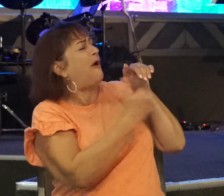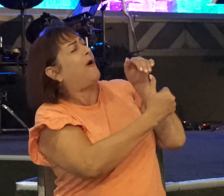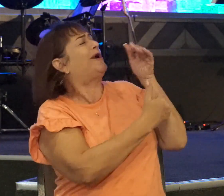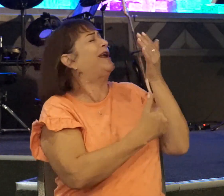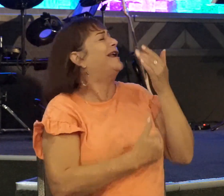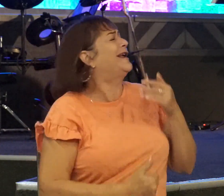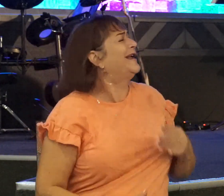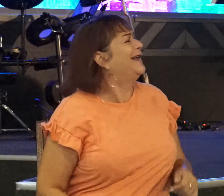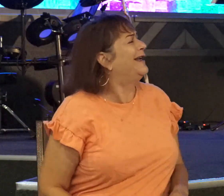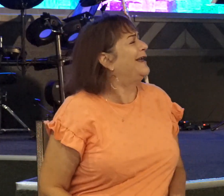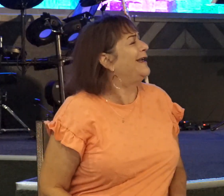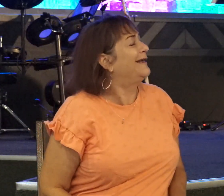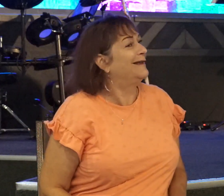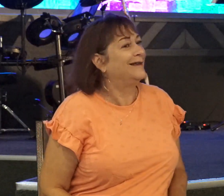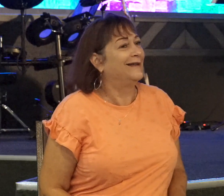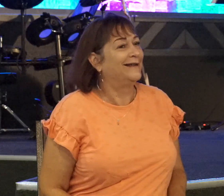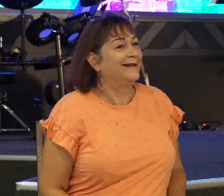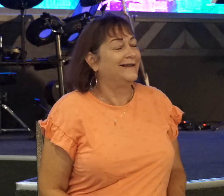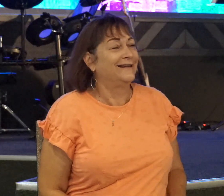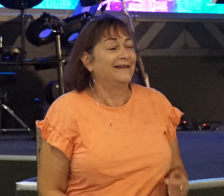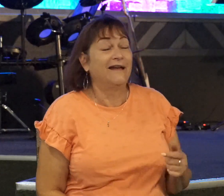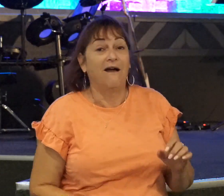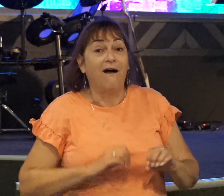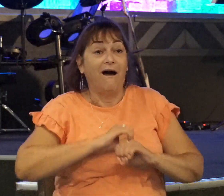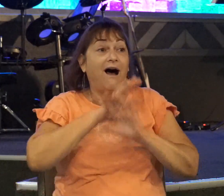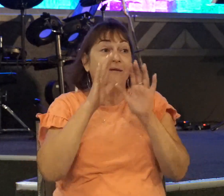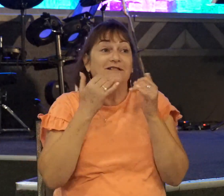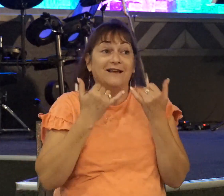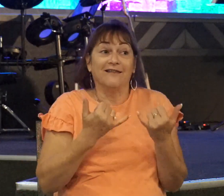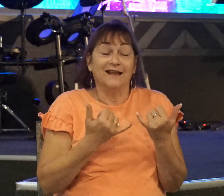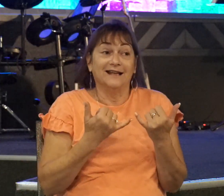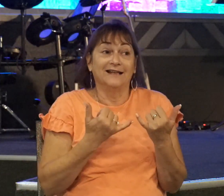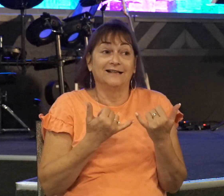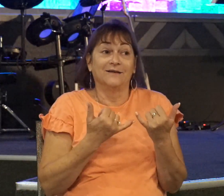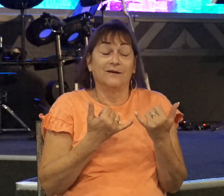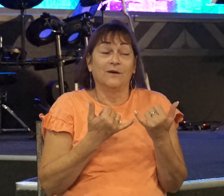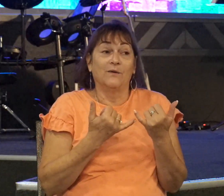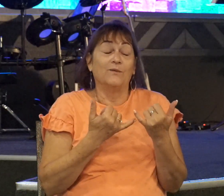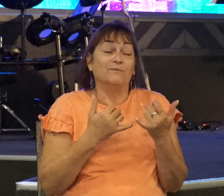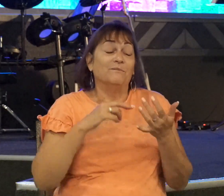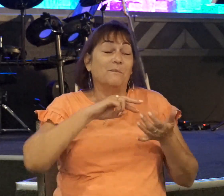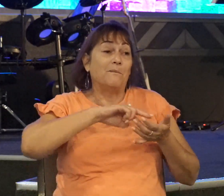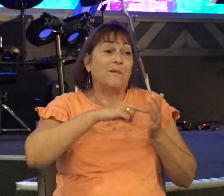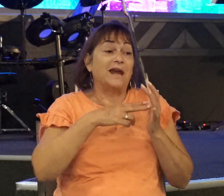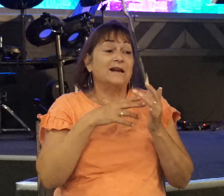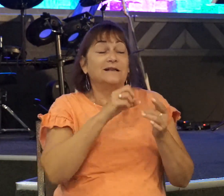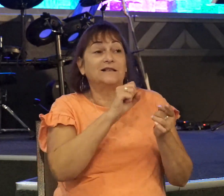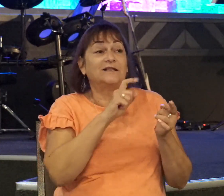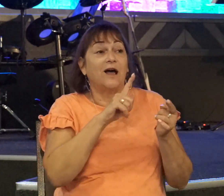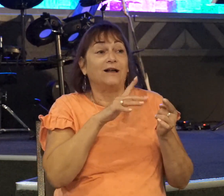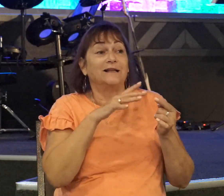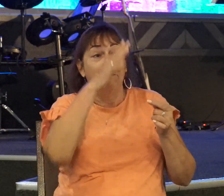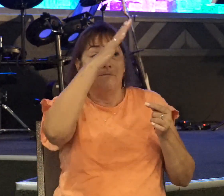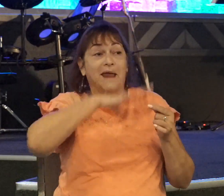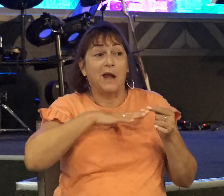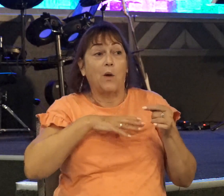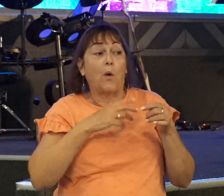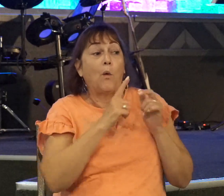in. Obviously, this was referring to Saul's men running and hiding. Remember, last week we saw they were hiding